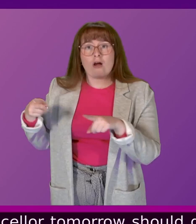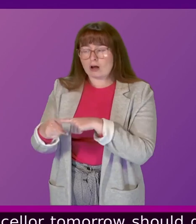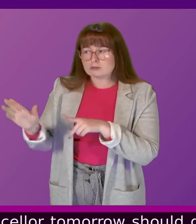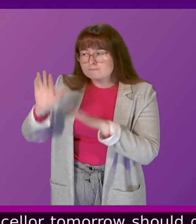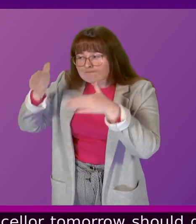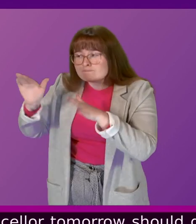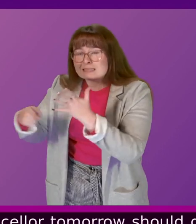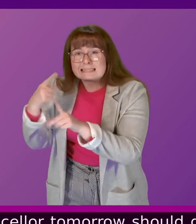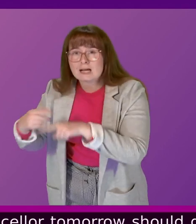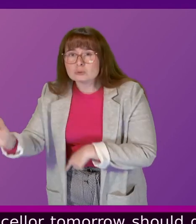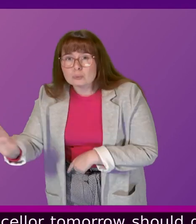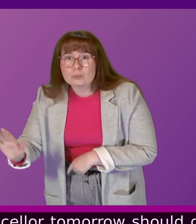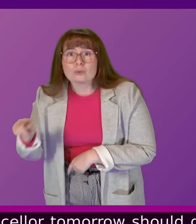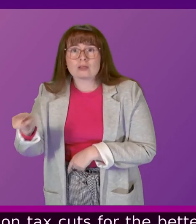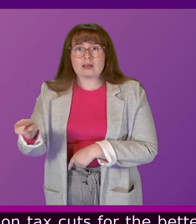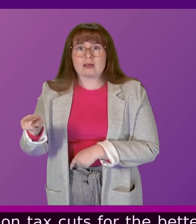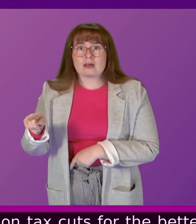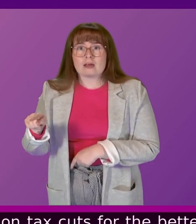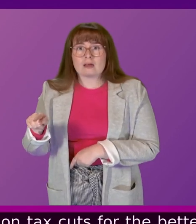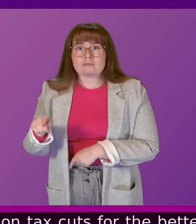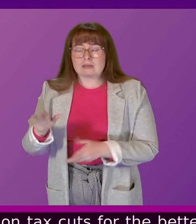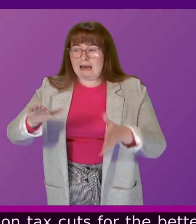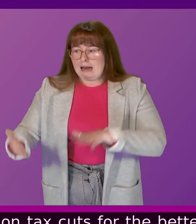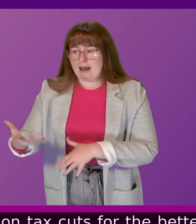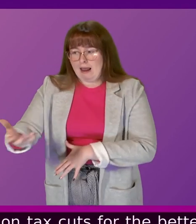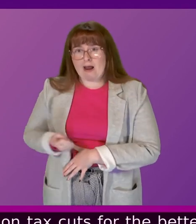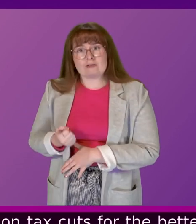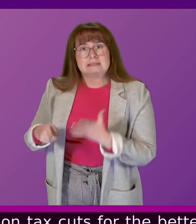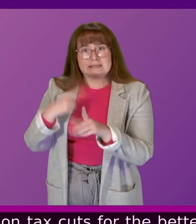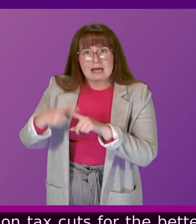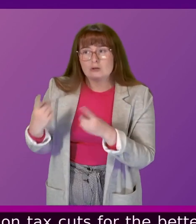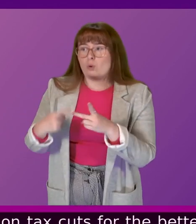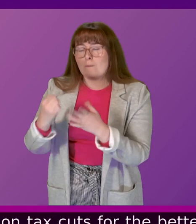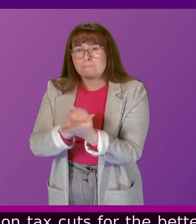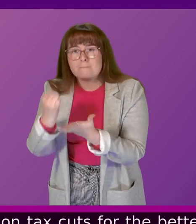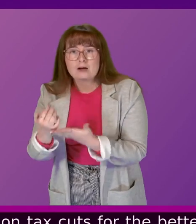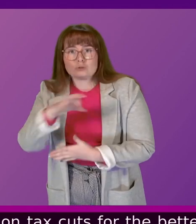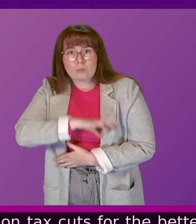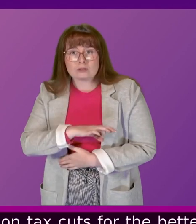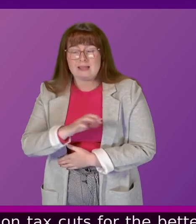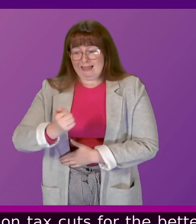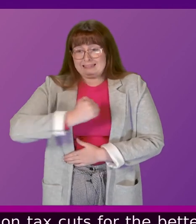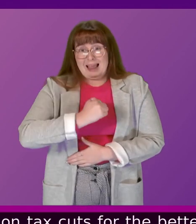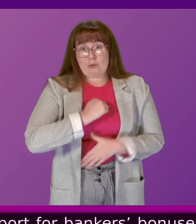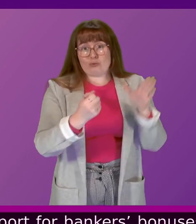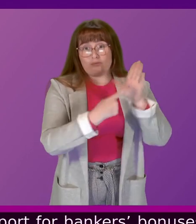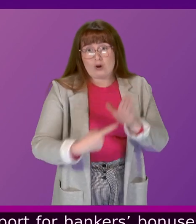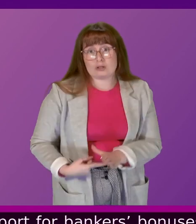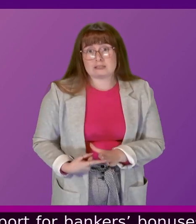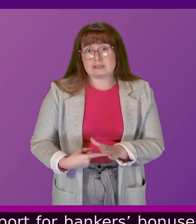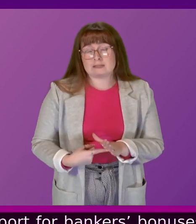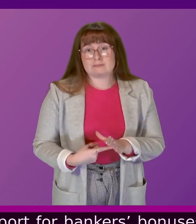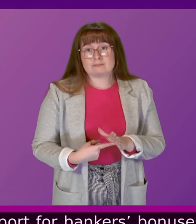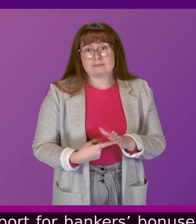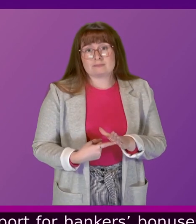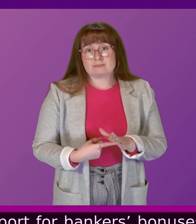off like inheritance tax and support for bankers bonuses. Those are our priorities. It's for the Tories in